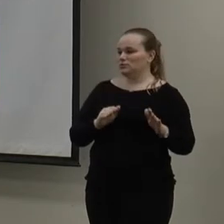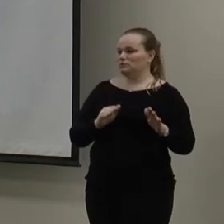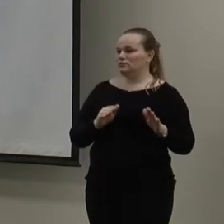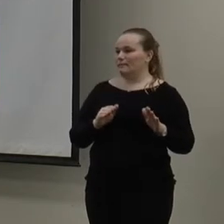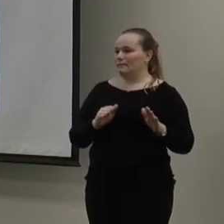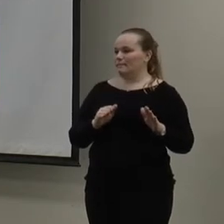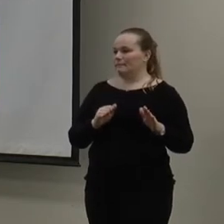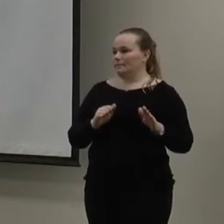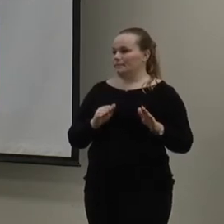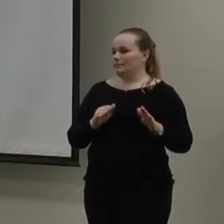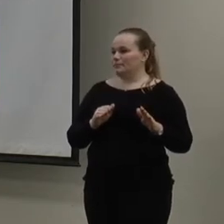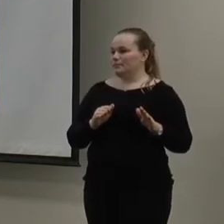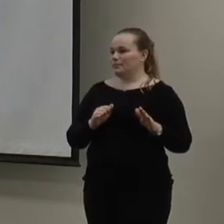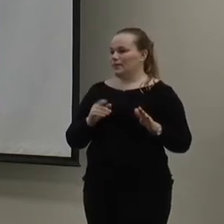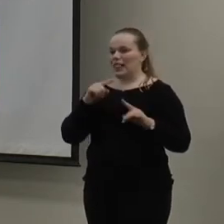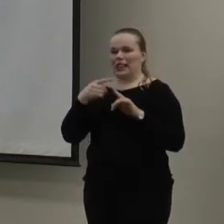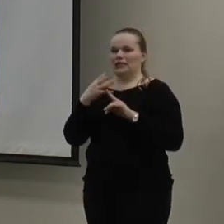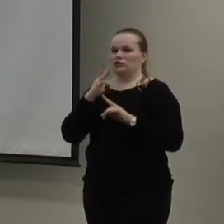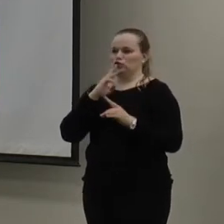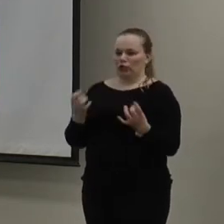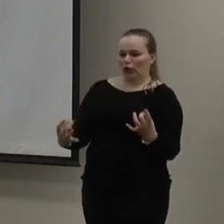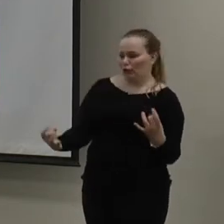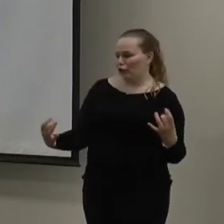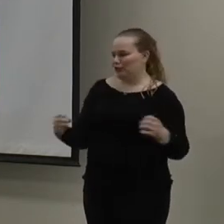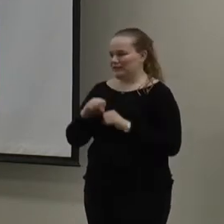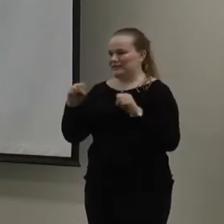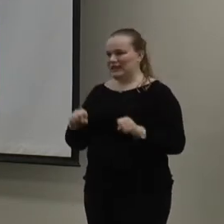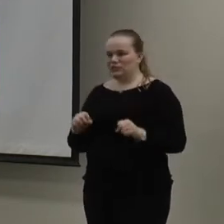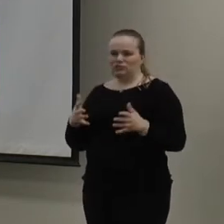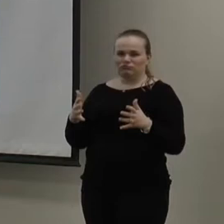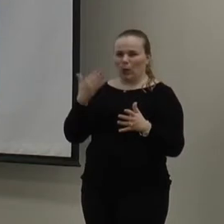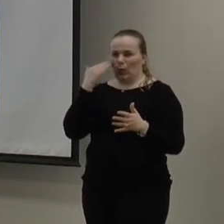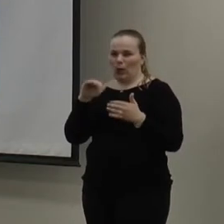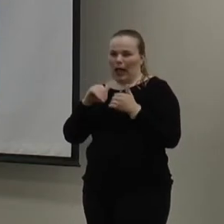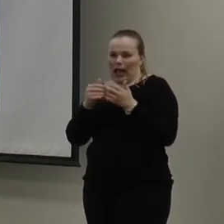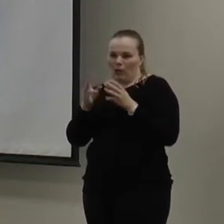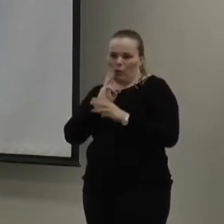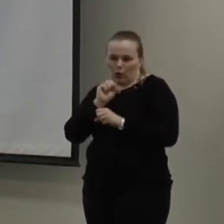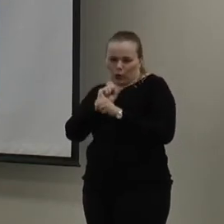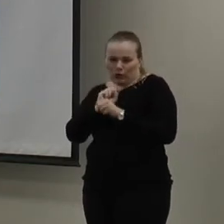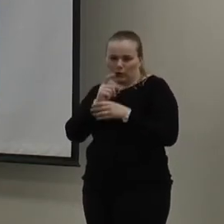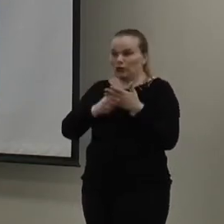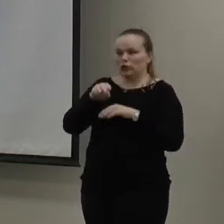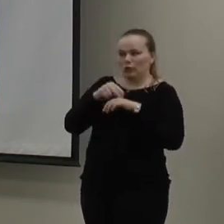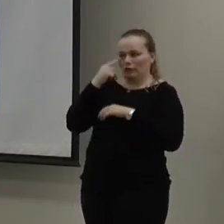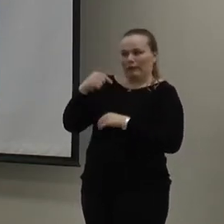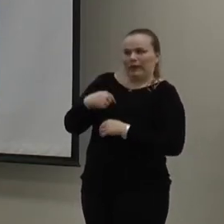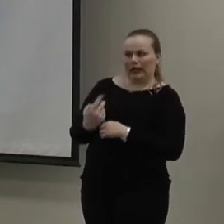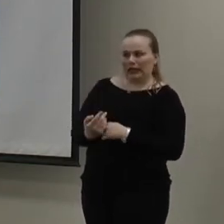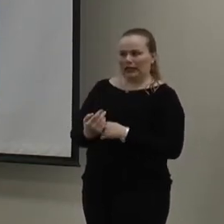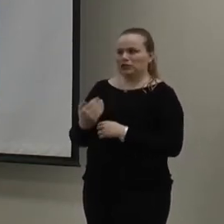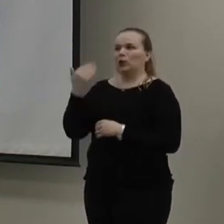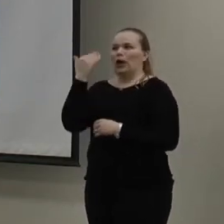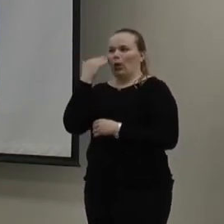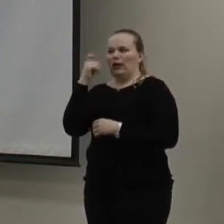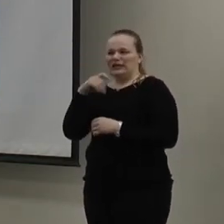just the sprinkler system, you know, just kind of how the water works, just kind of what's normal for me. Okay. You know,